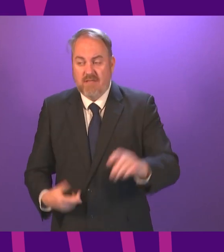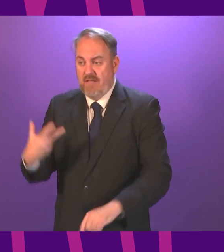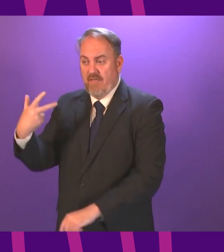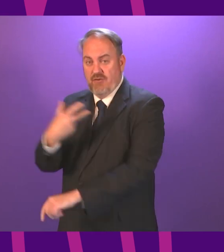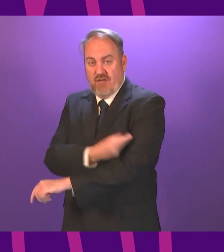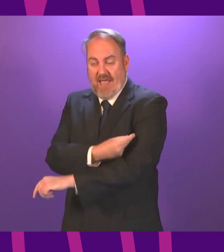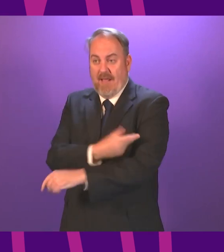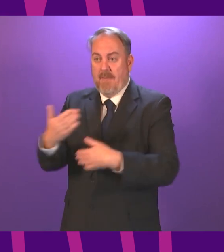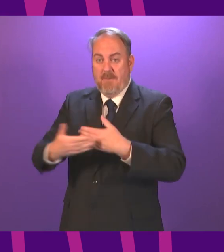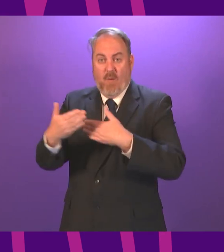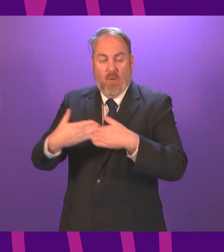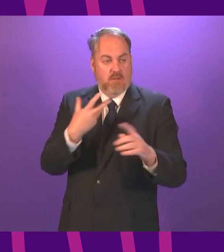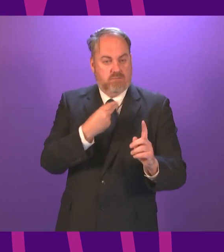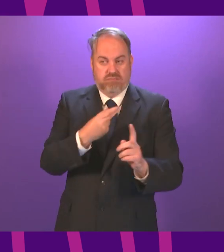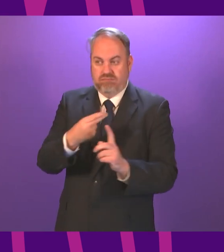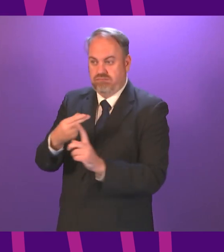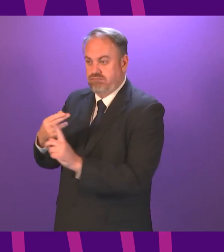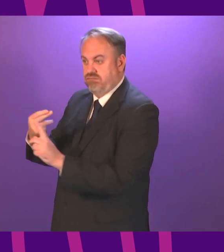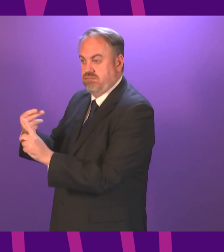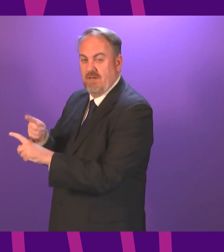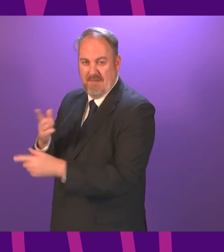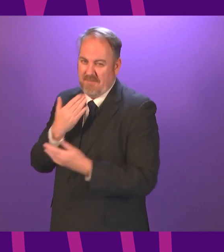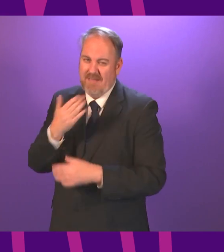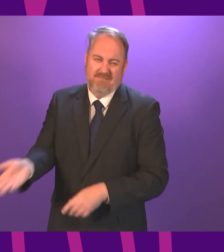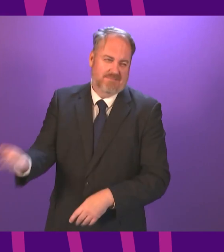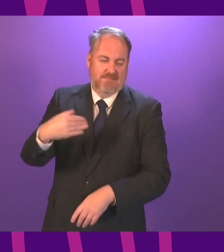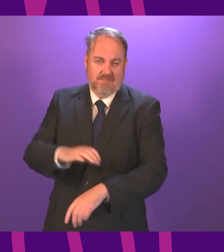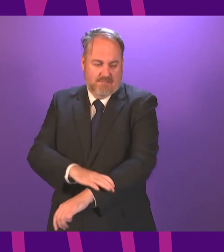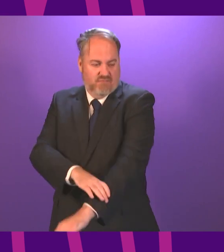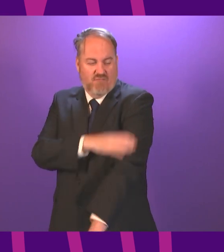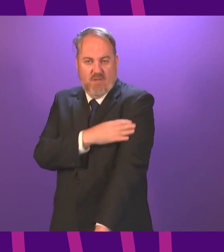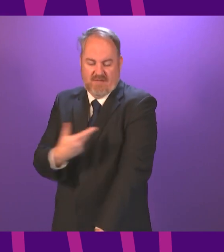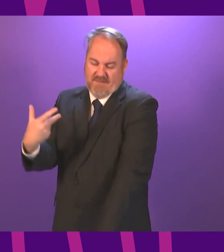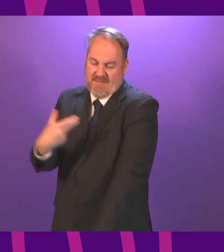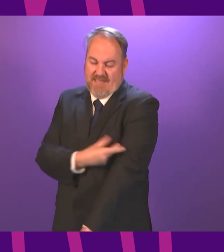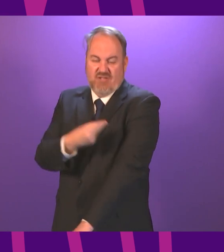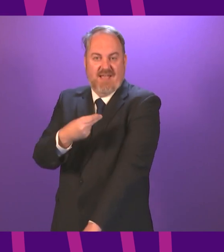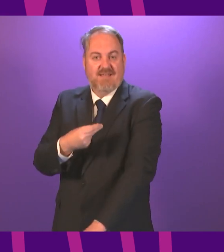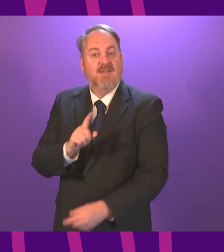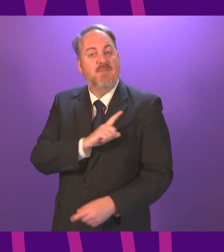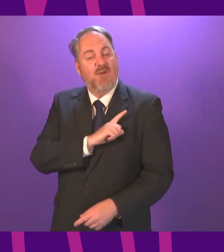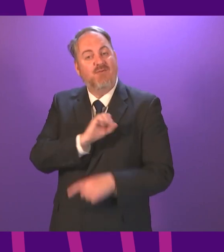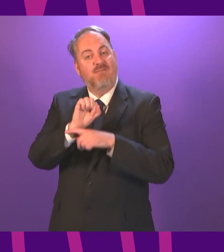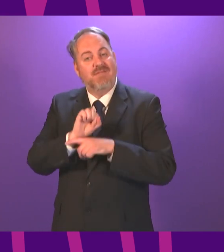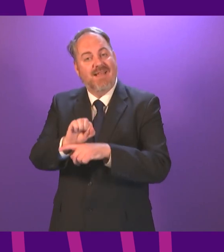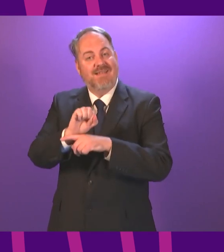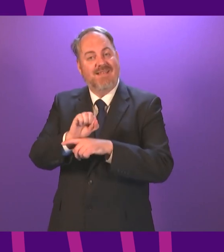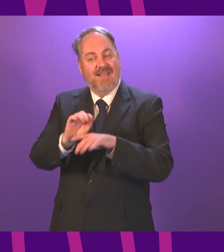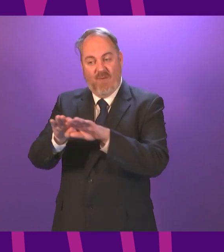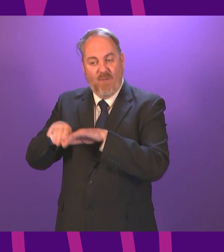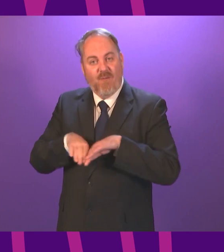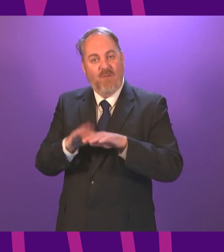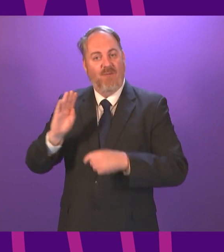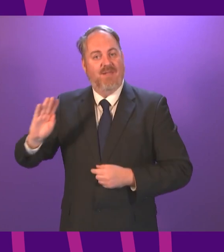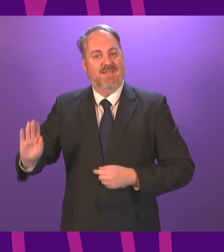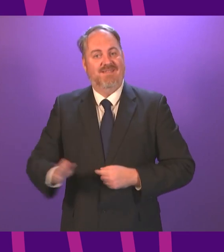online, book your appointment and roll up your sleeve. As we continue our vital work, we must support recovery in